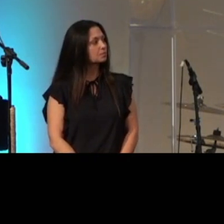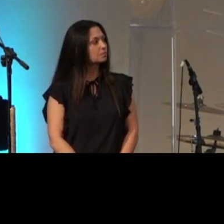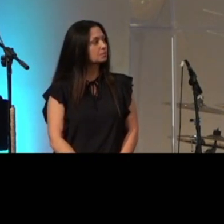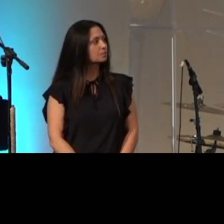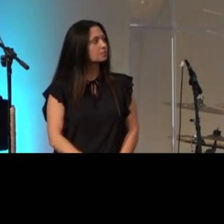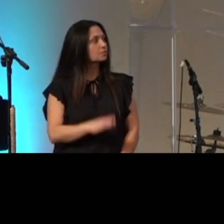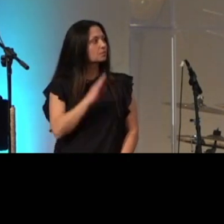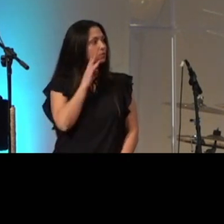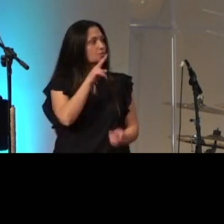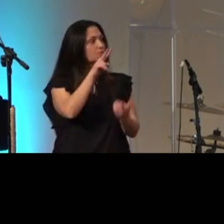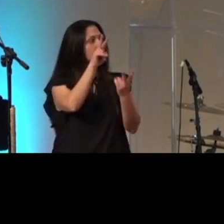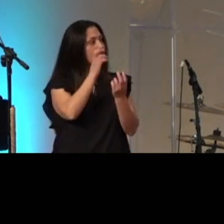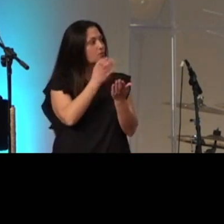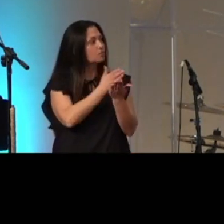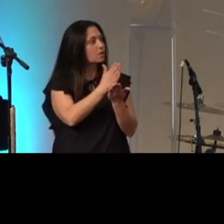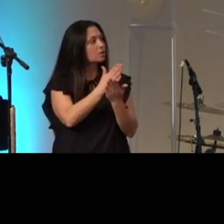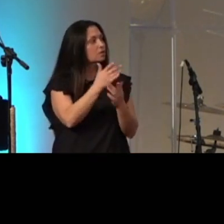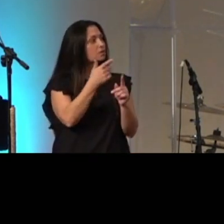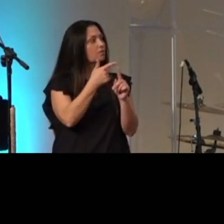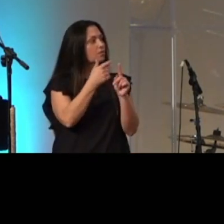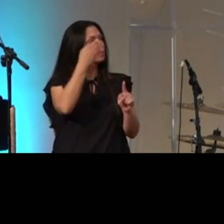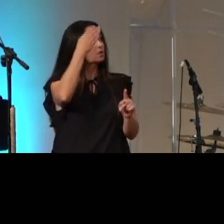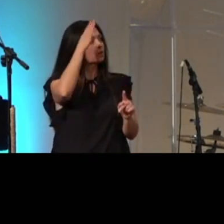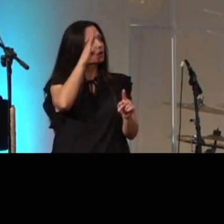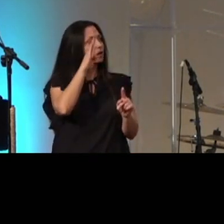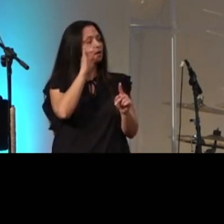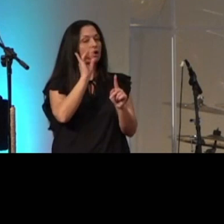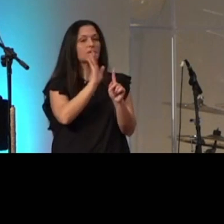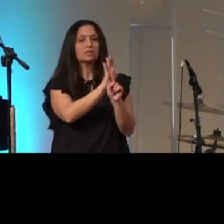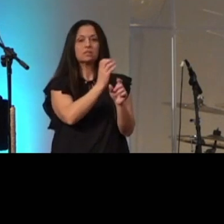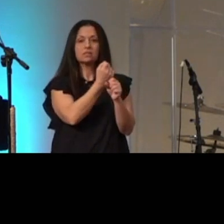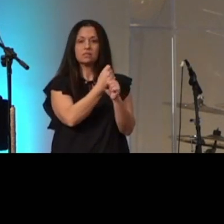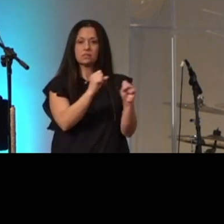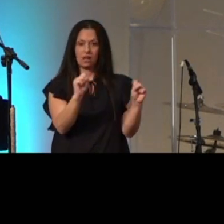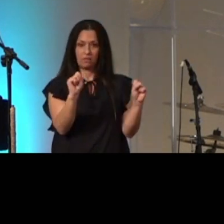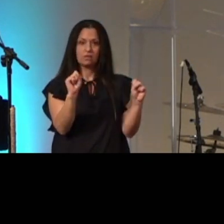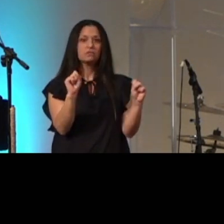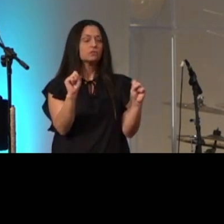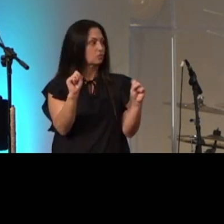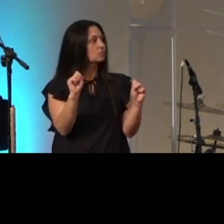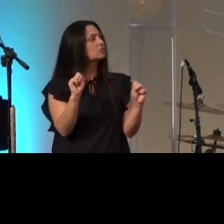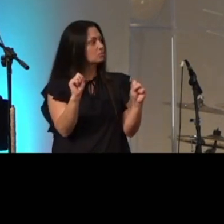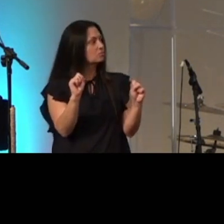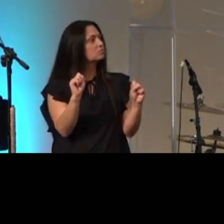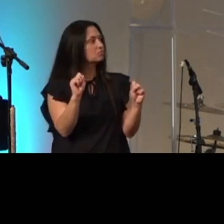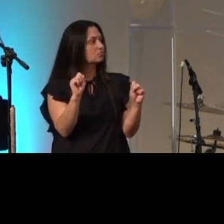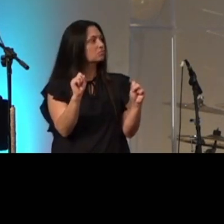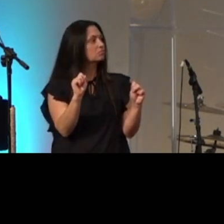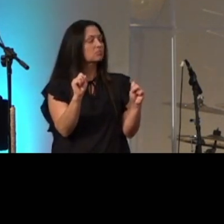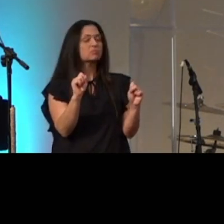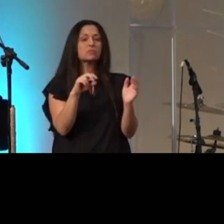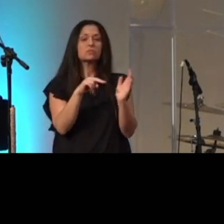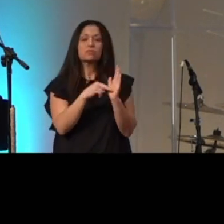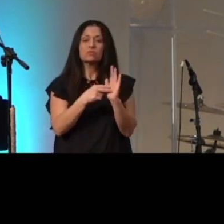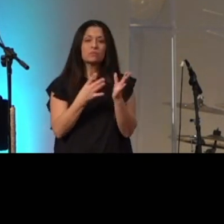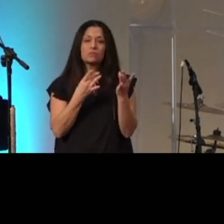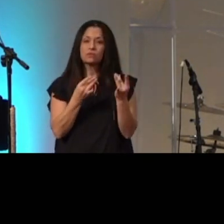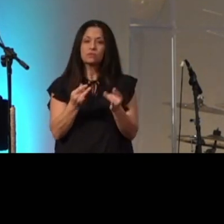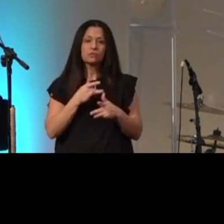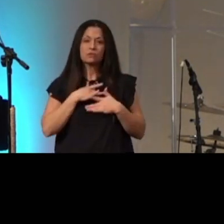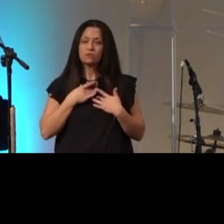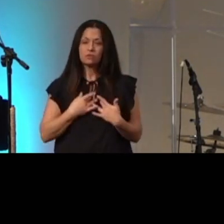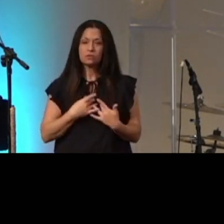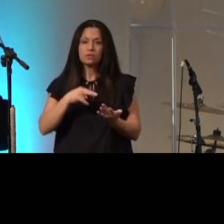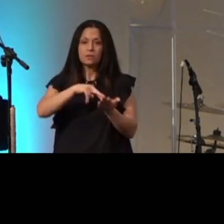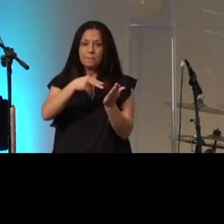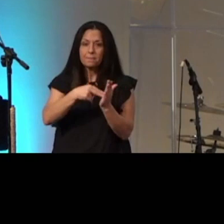such as the generation of those who seek him who seek the face of the god of jacob to be pure in heart means